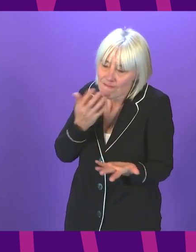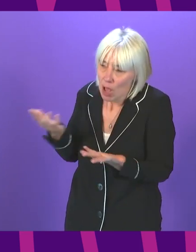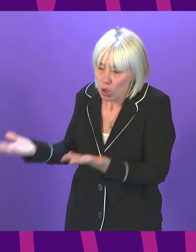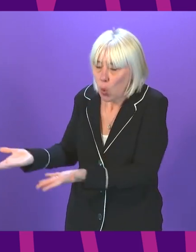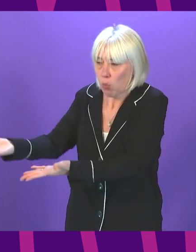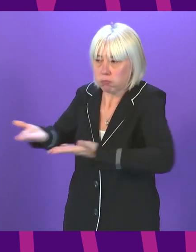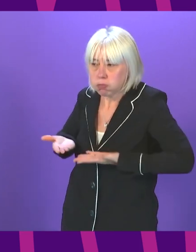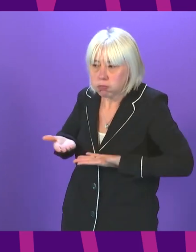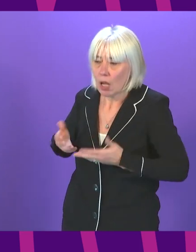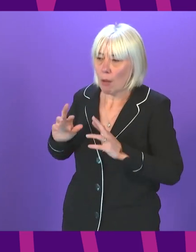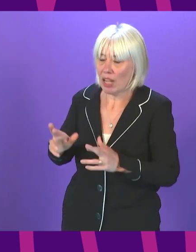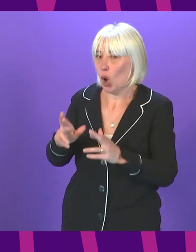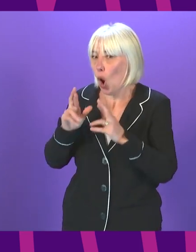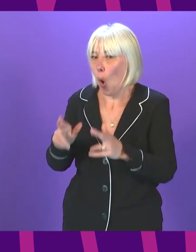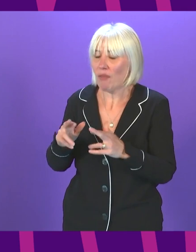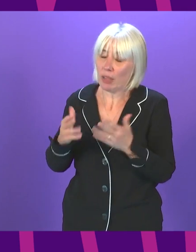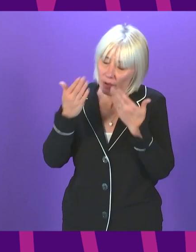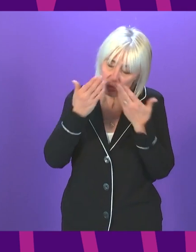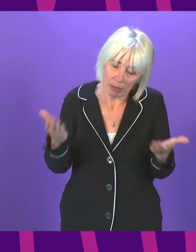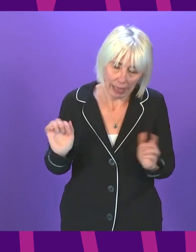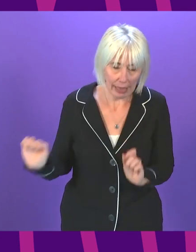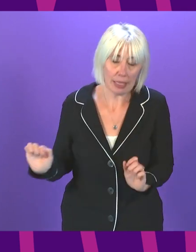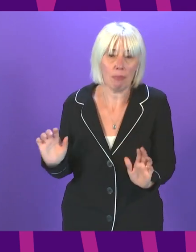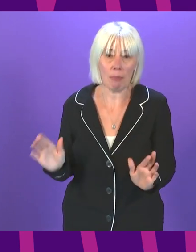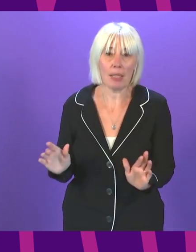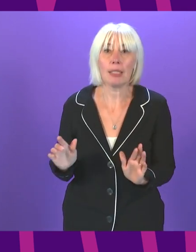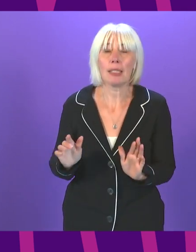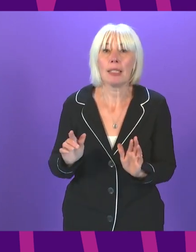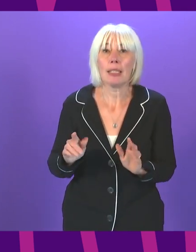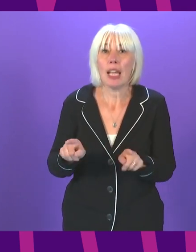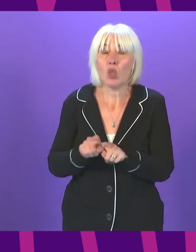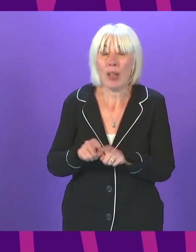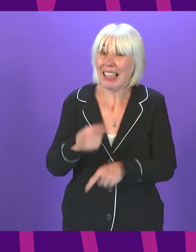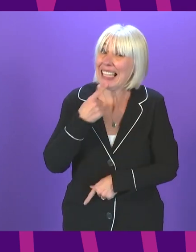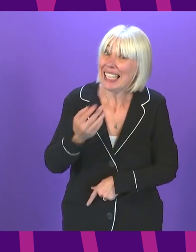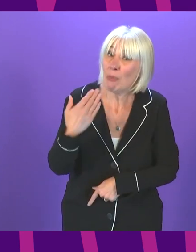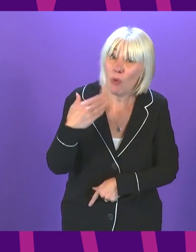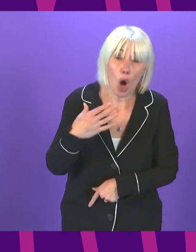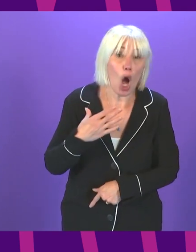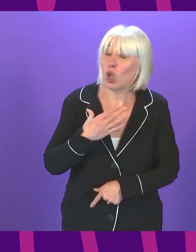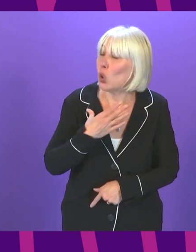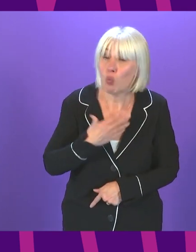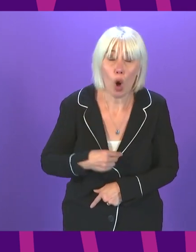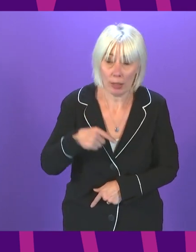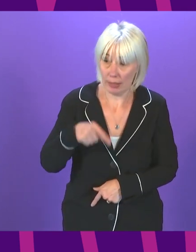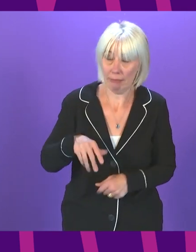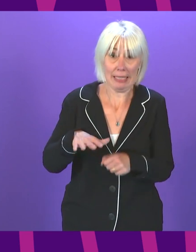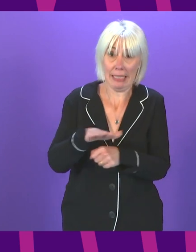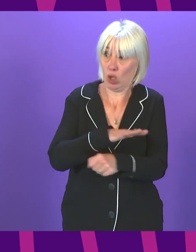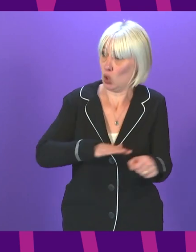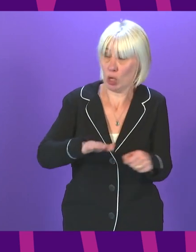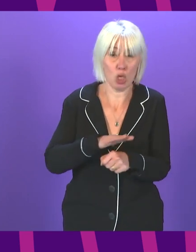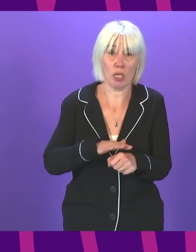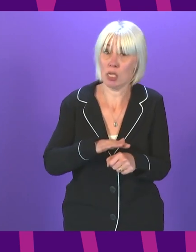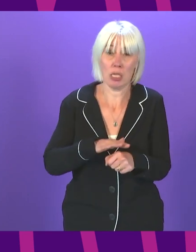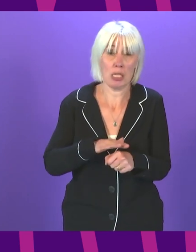nations, and I hope that will be respected. That said, and I should underline this point again that I made earlier on, I do not want to be in the position, if we can at all